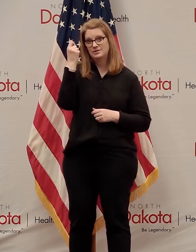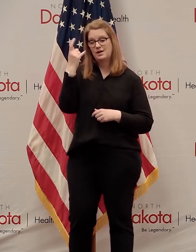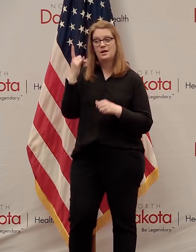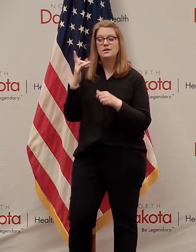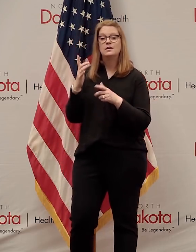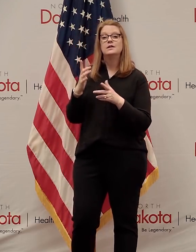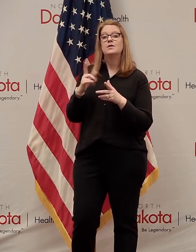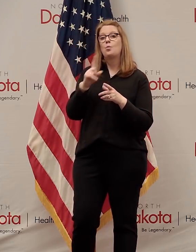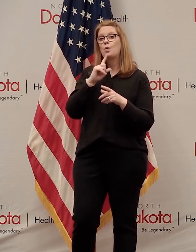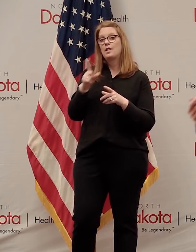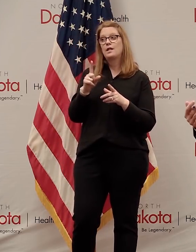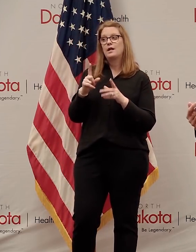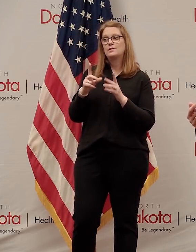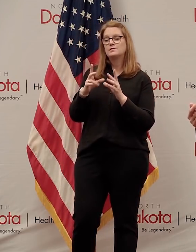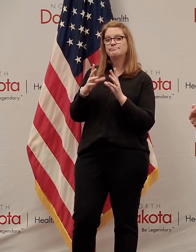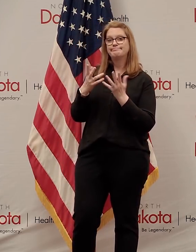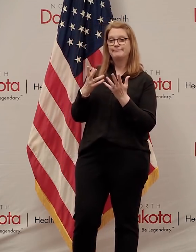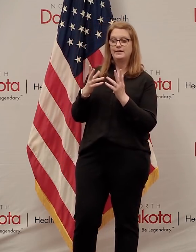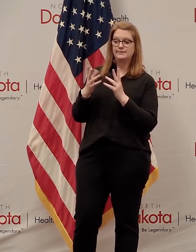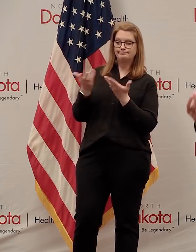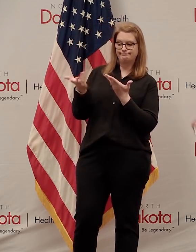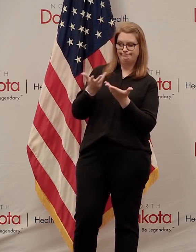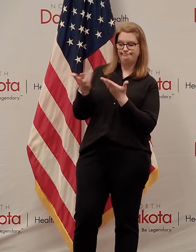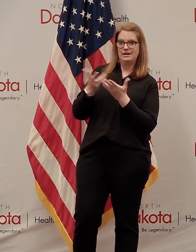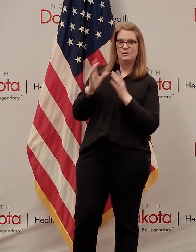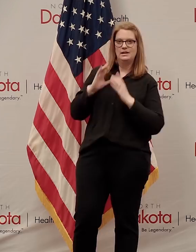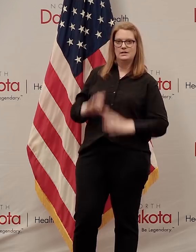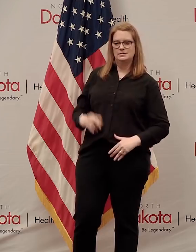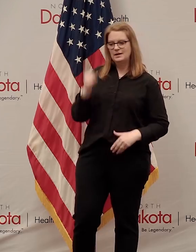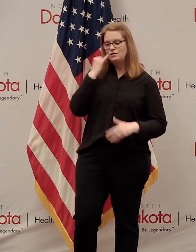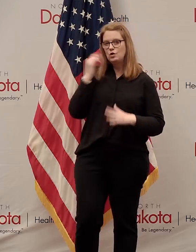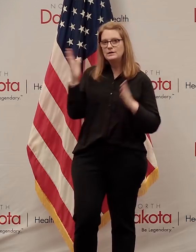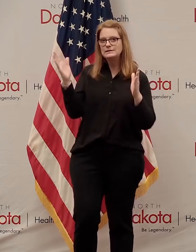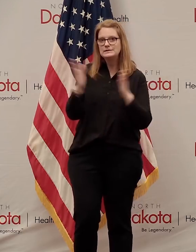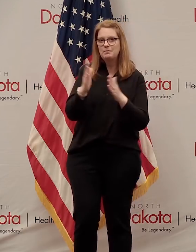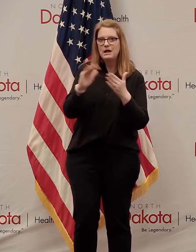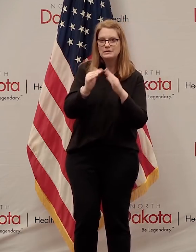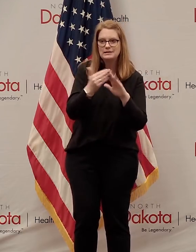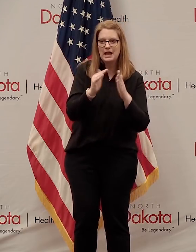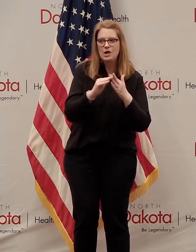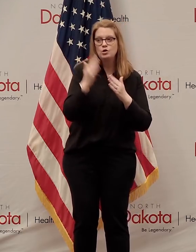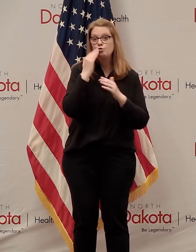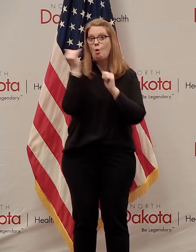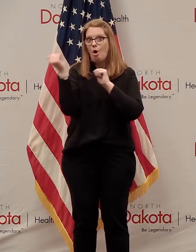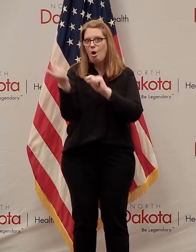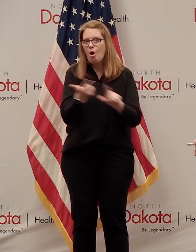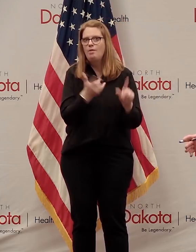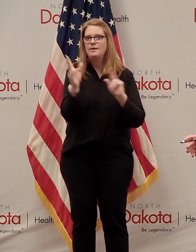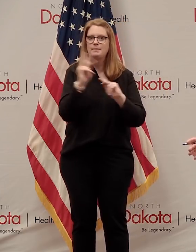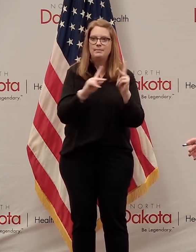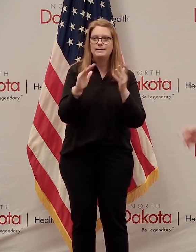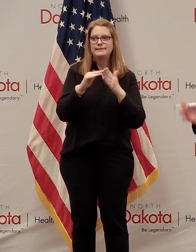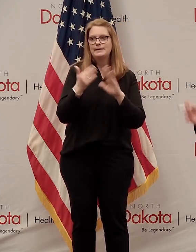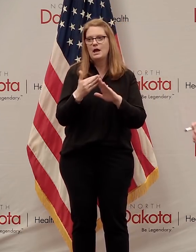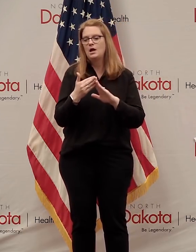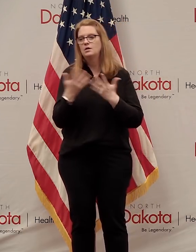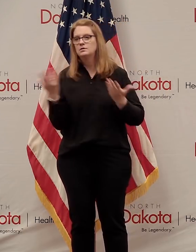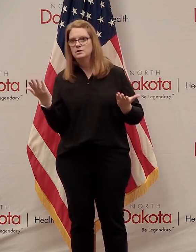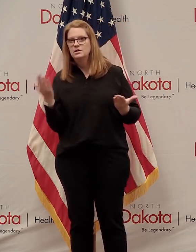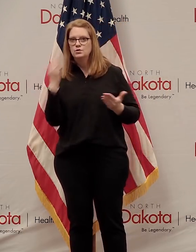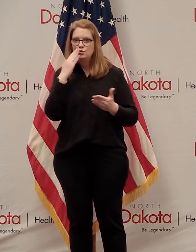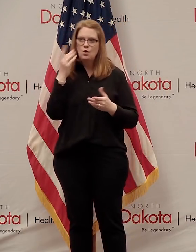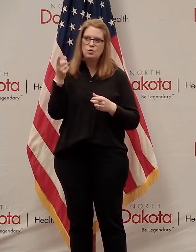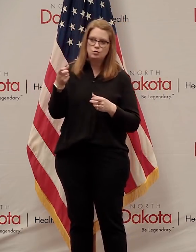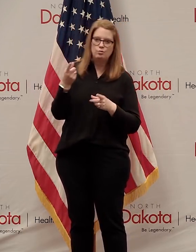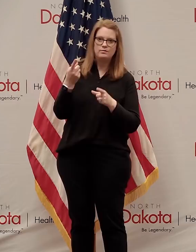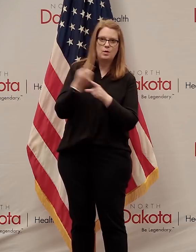It depends really on your relationship with your customers. I mean, if you're in a small town and you know everybody in town and they know you and they know you've got the